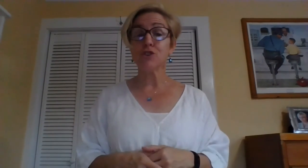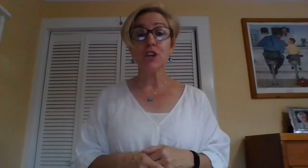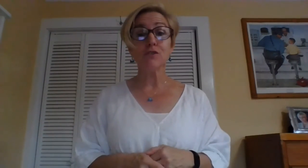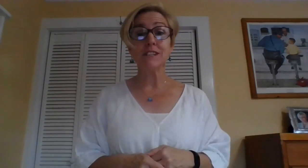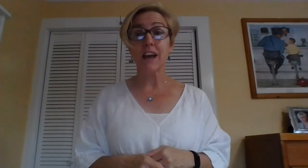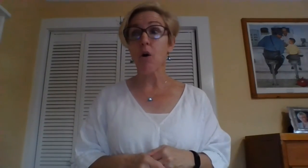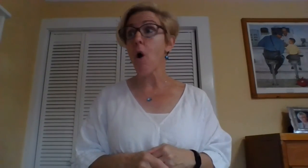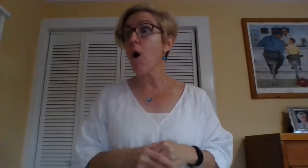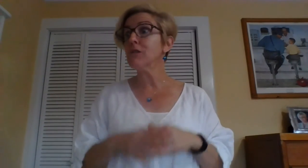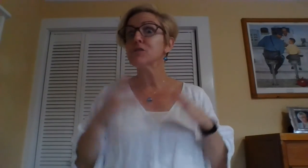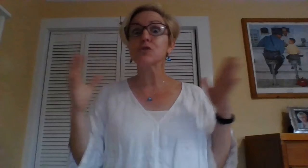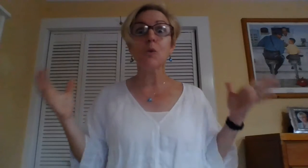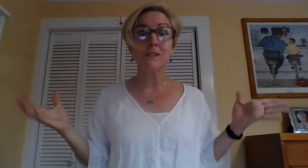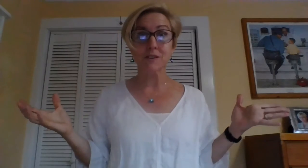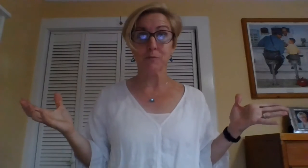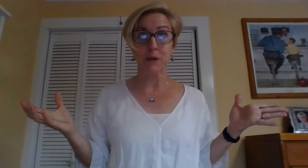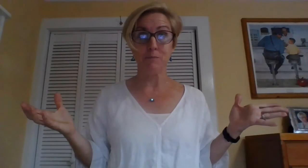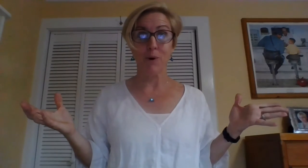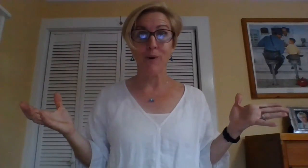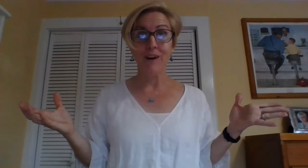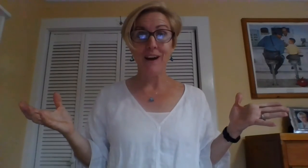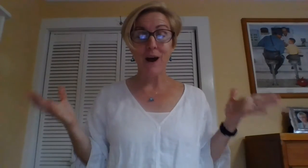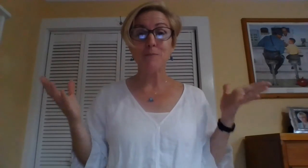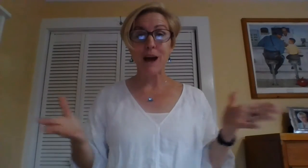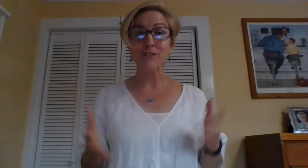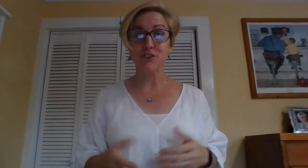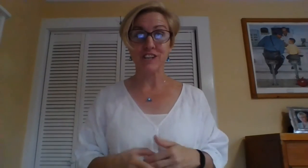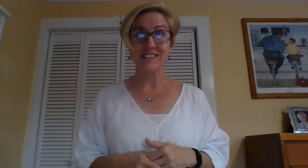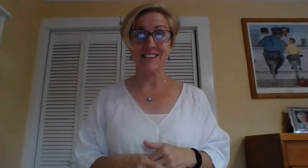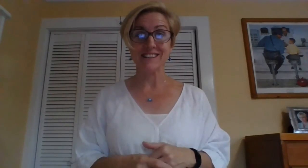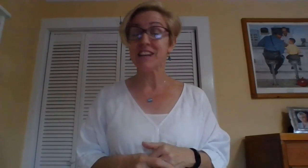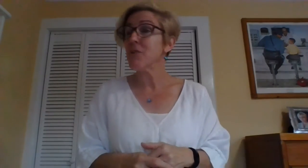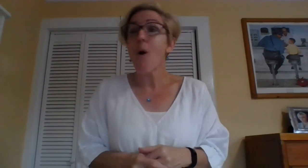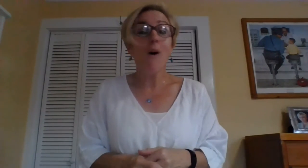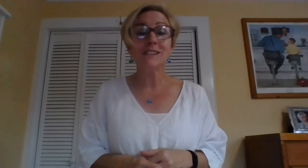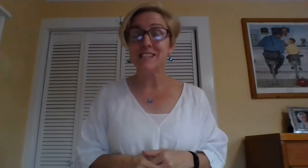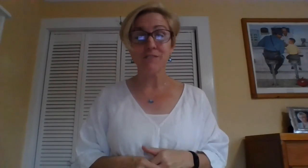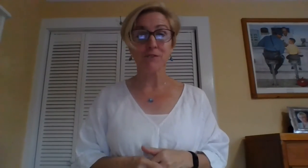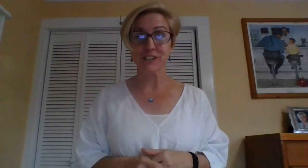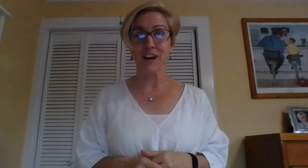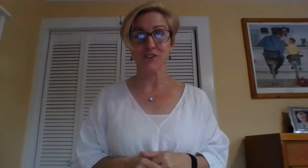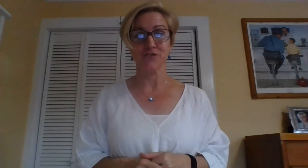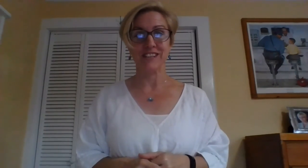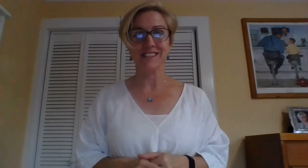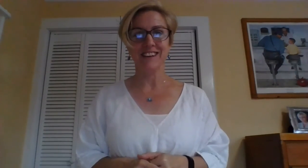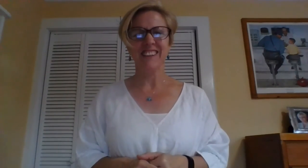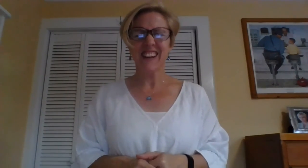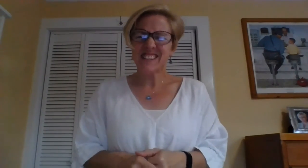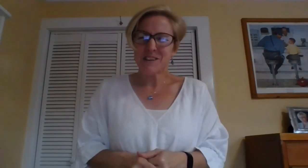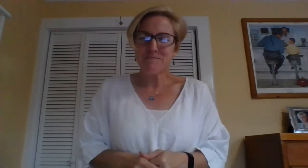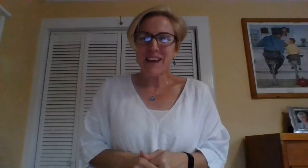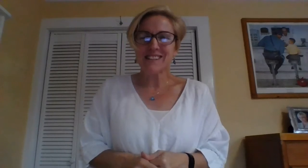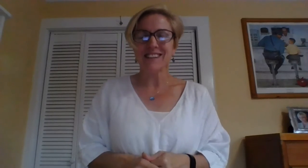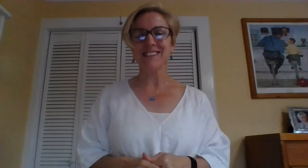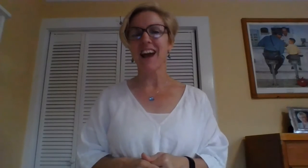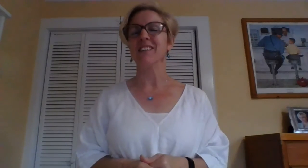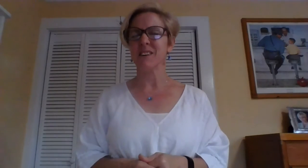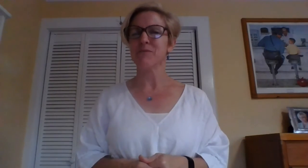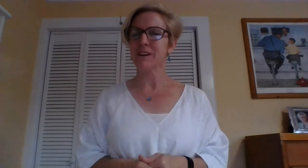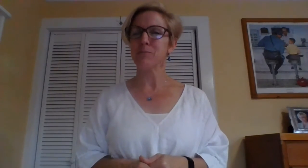she could tell all sorts of people about Jesus in all different countries. That's an amazing talent. I'm very